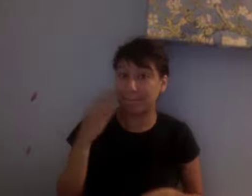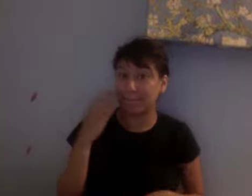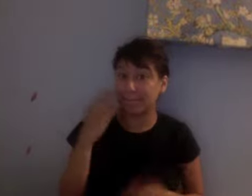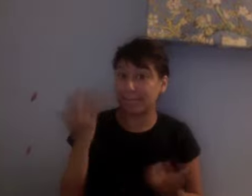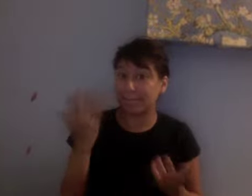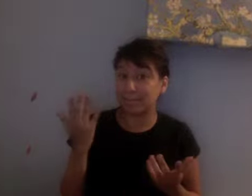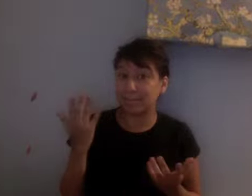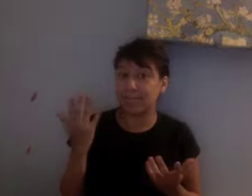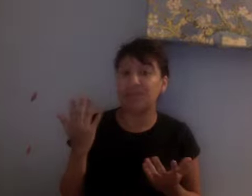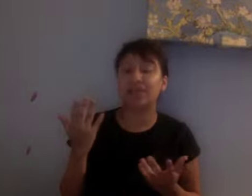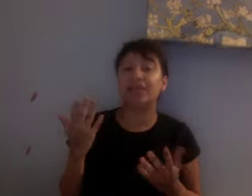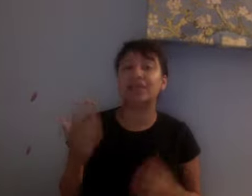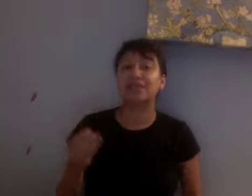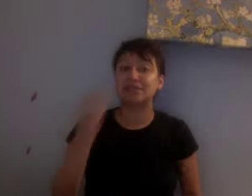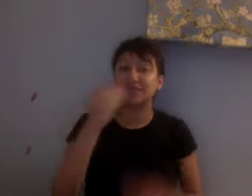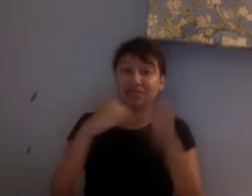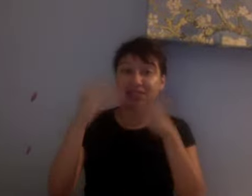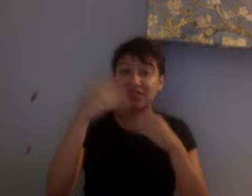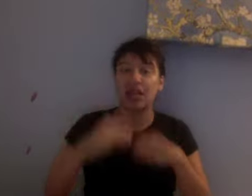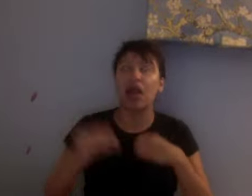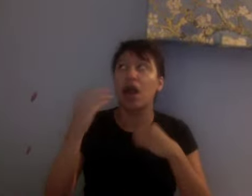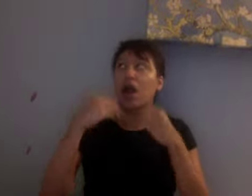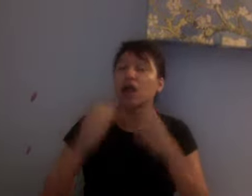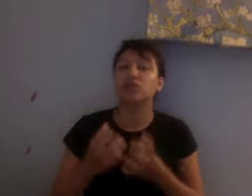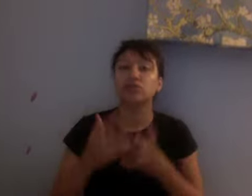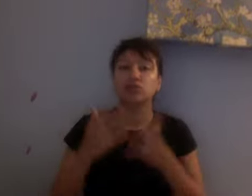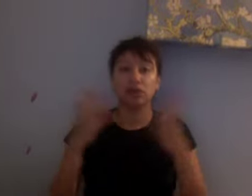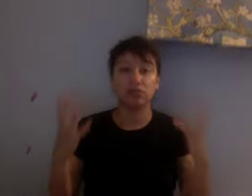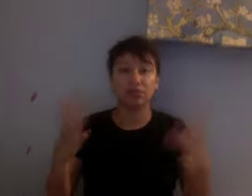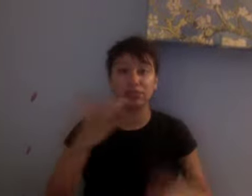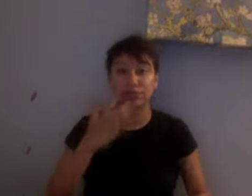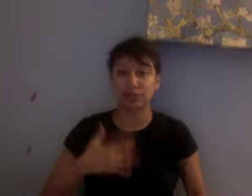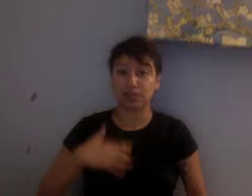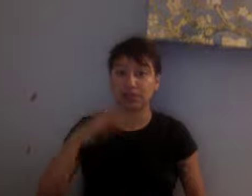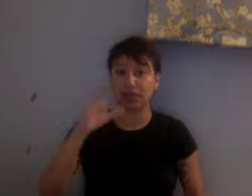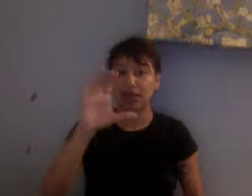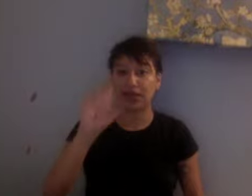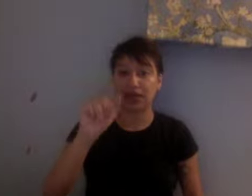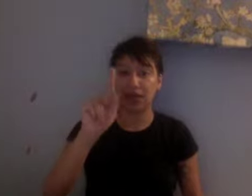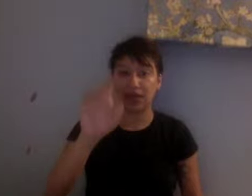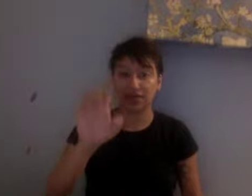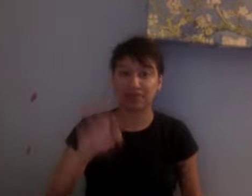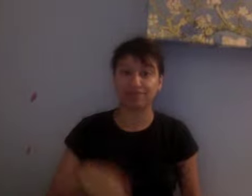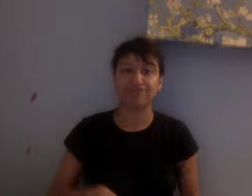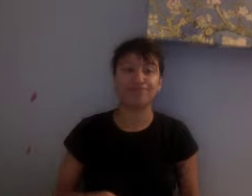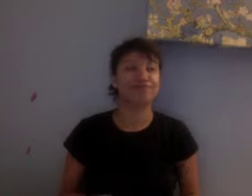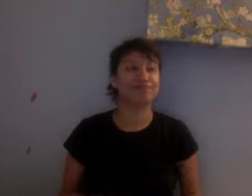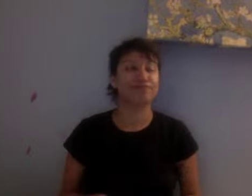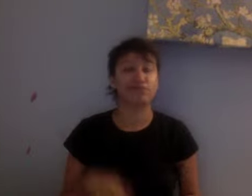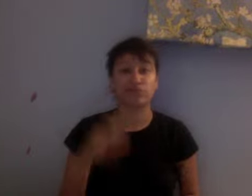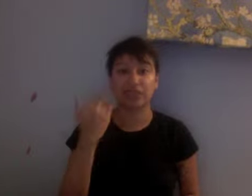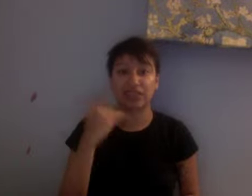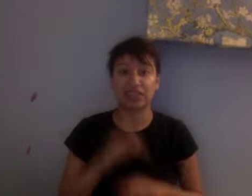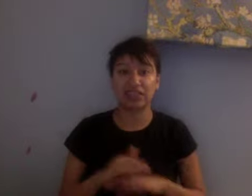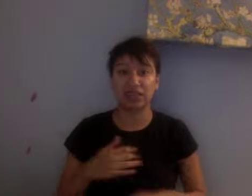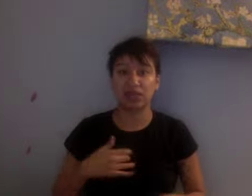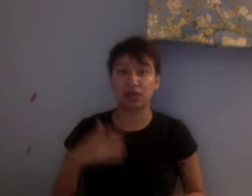birthday cake. That's what we discovered it was. But I was nervous. What's happening? What's stressor I was under last night?